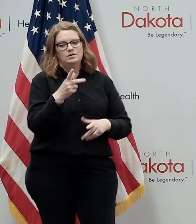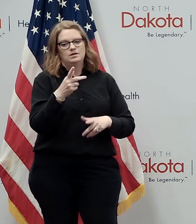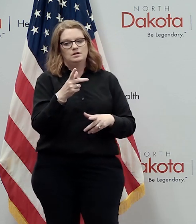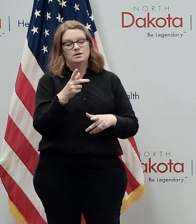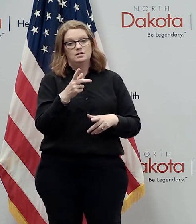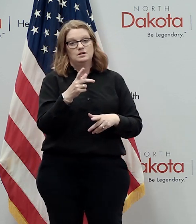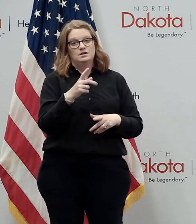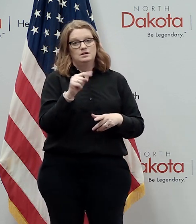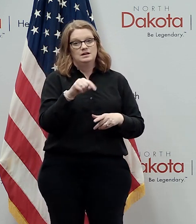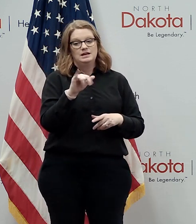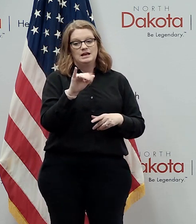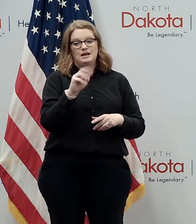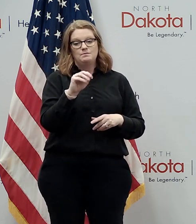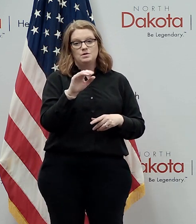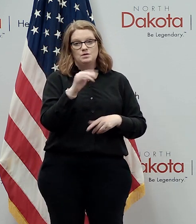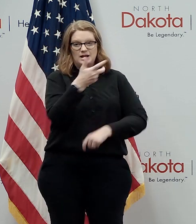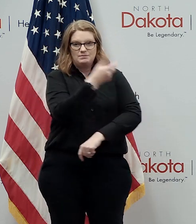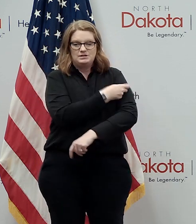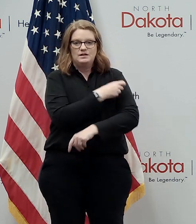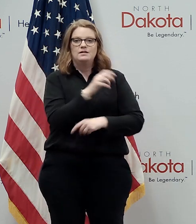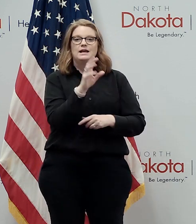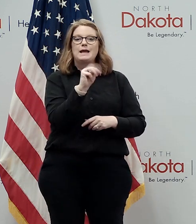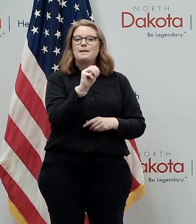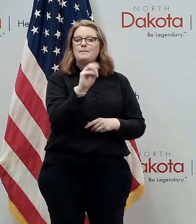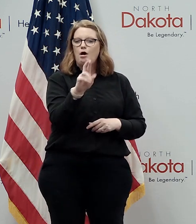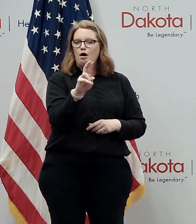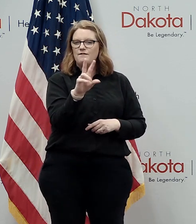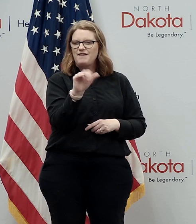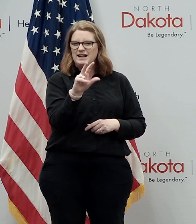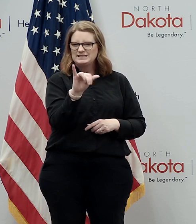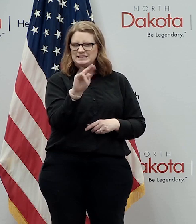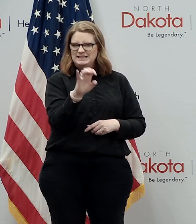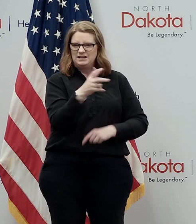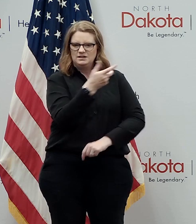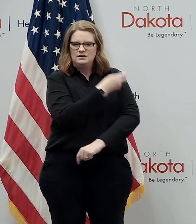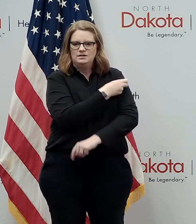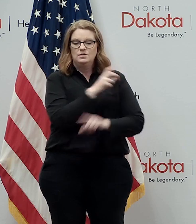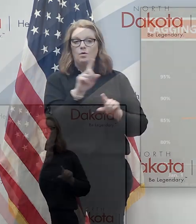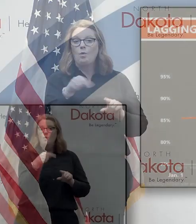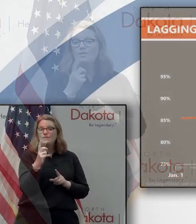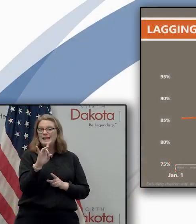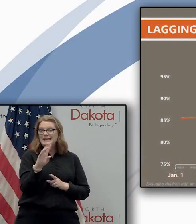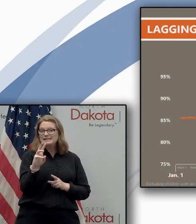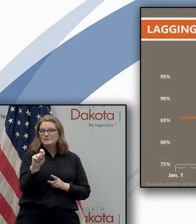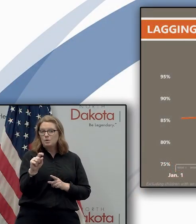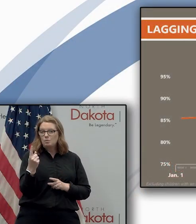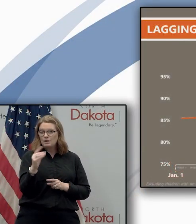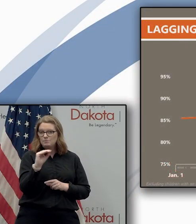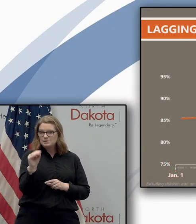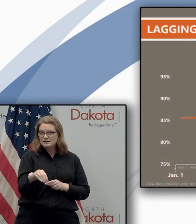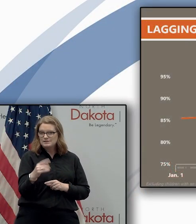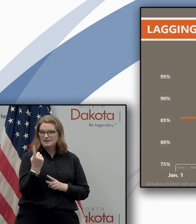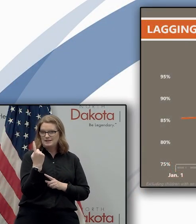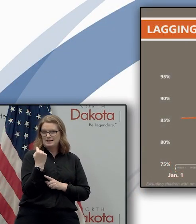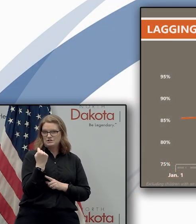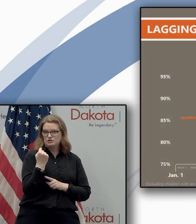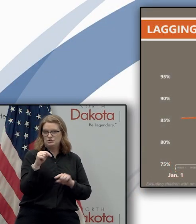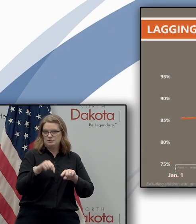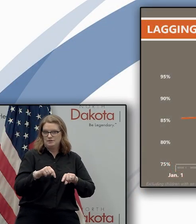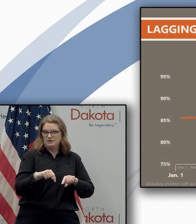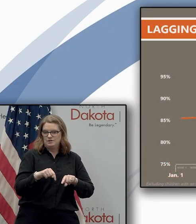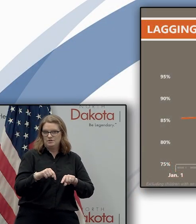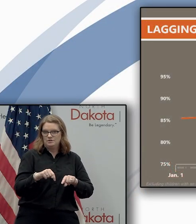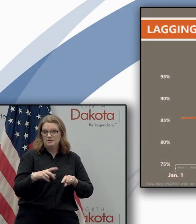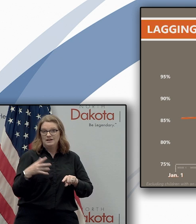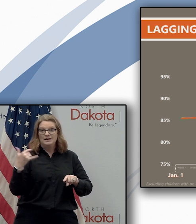immunization rates for measles mumps and rubella vaccine were 86.1 percent last year at this time